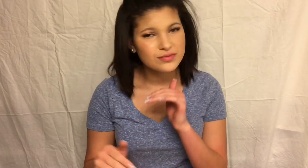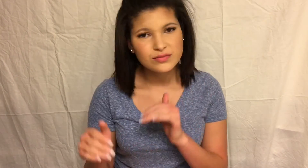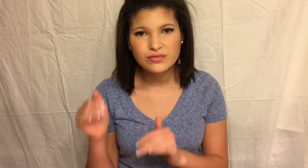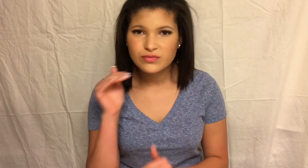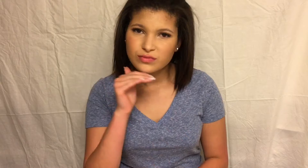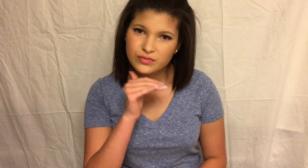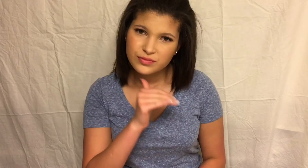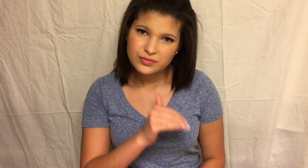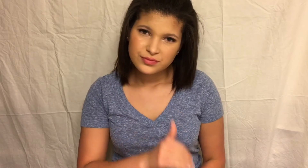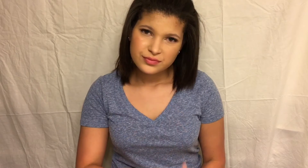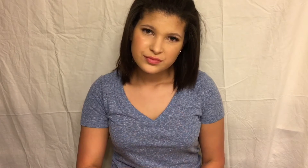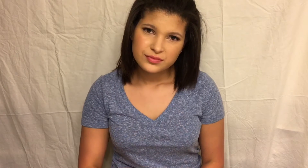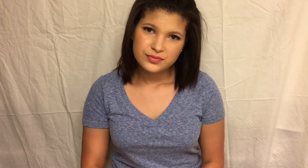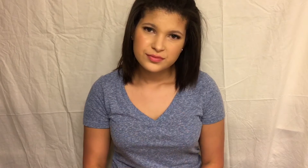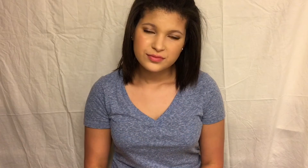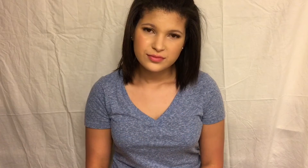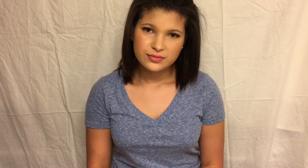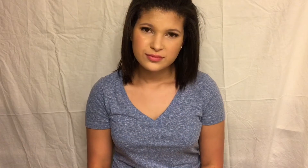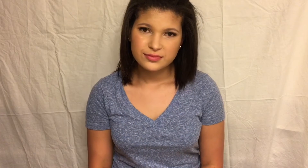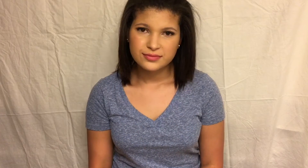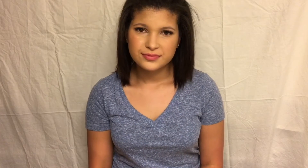tales on me